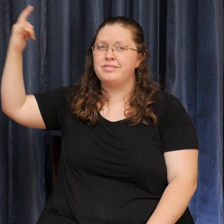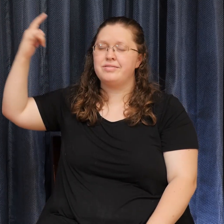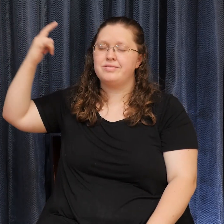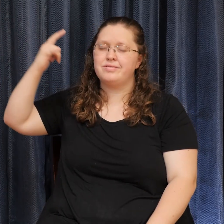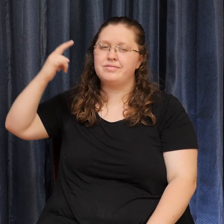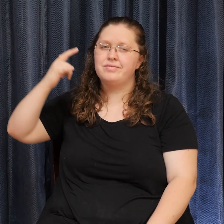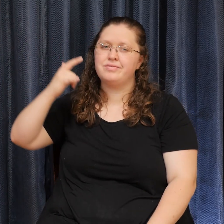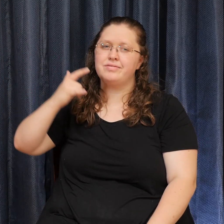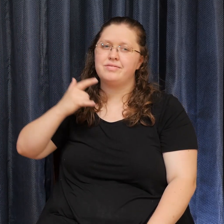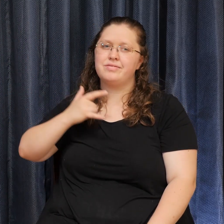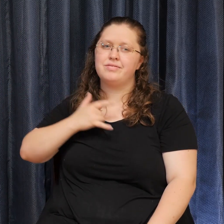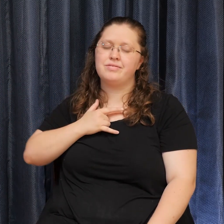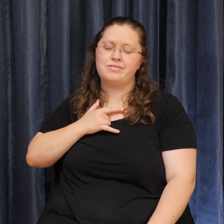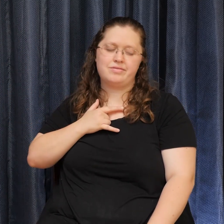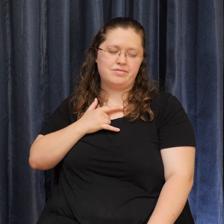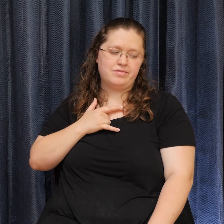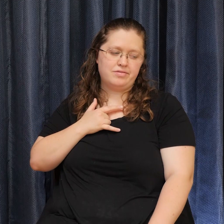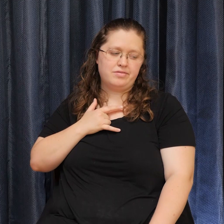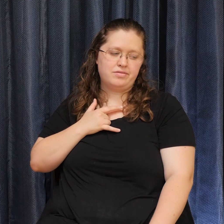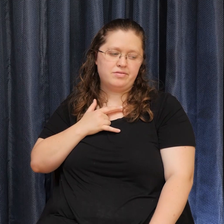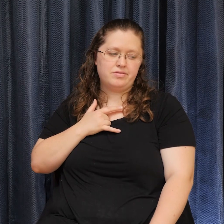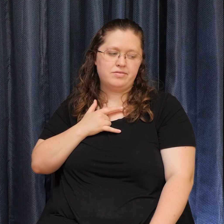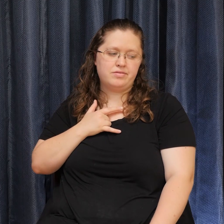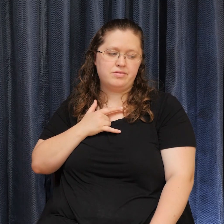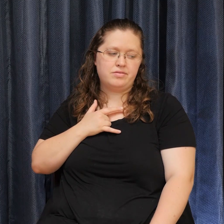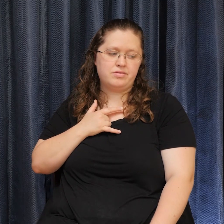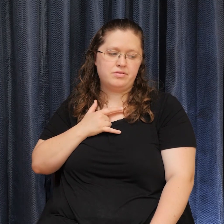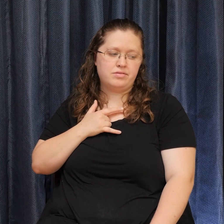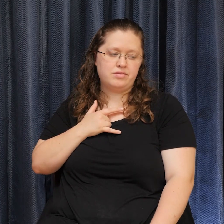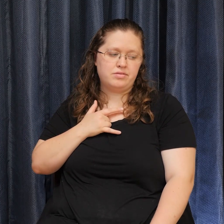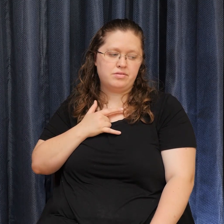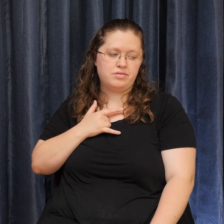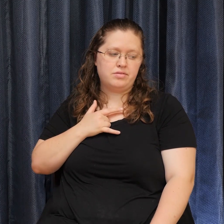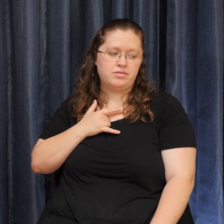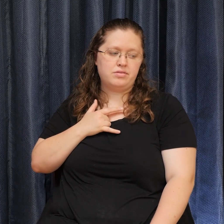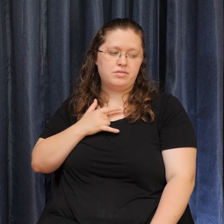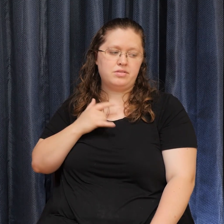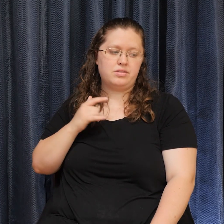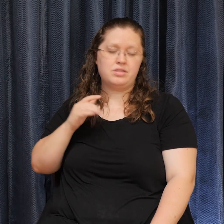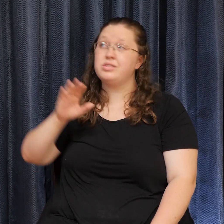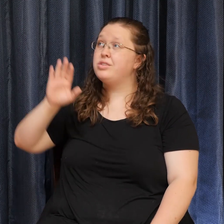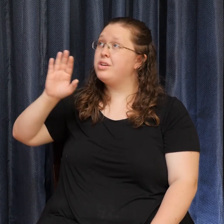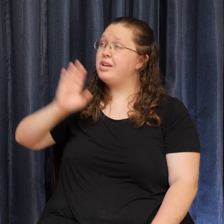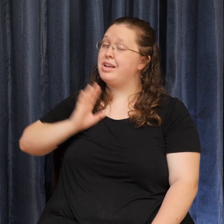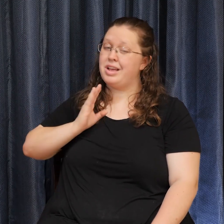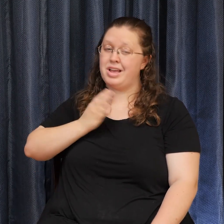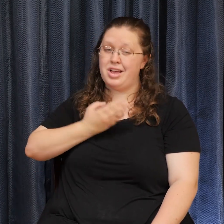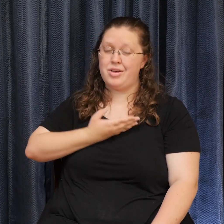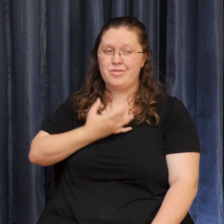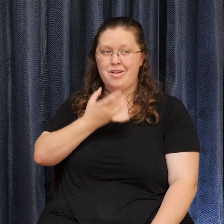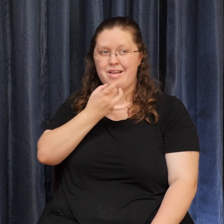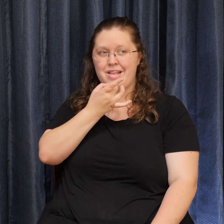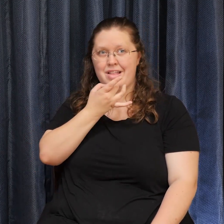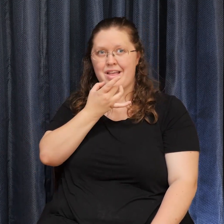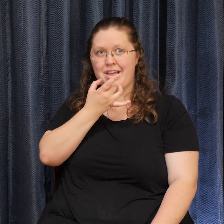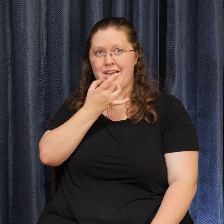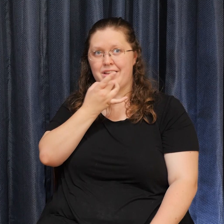Let our lives Shine over